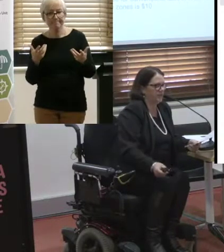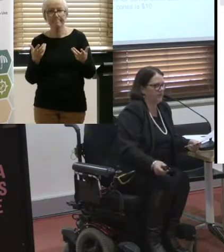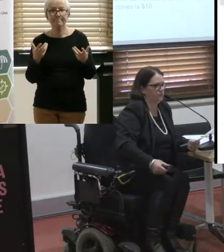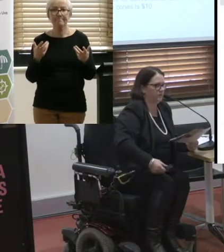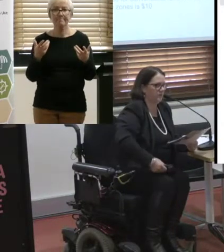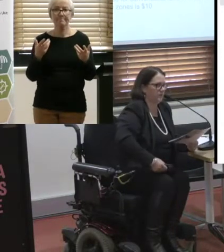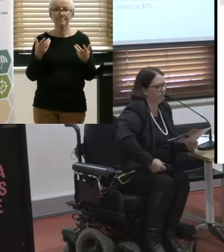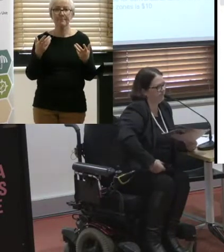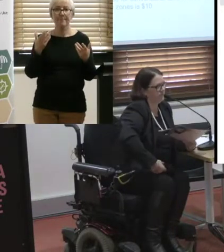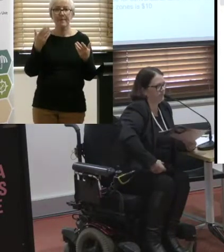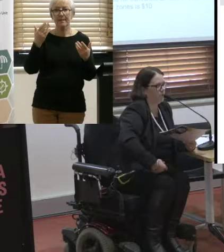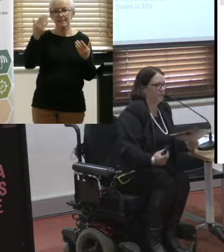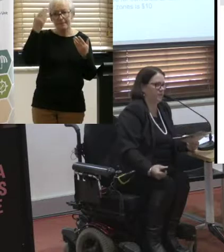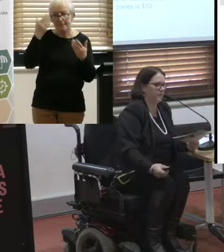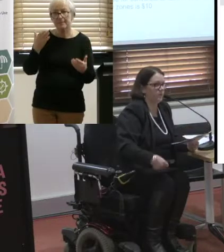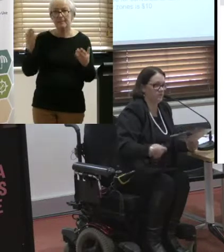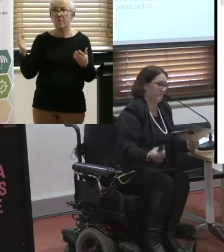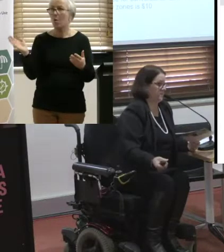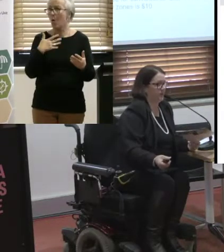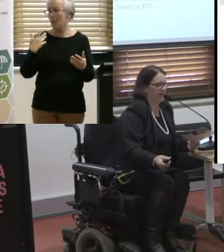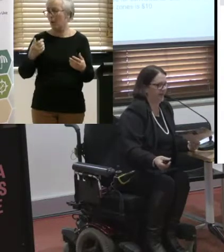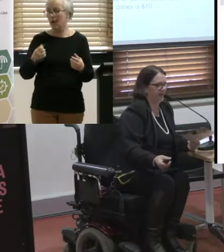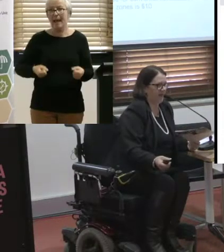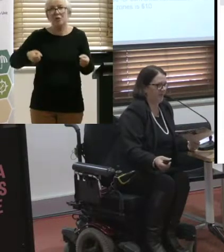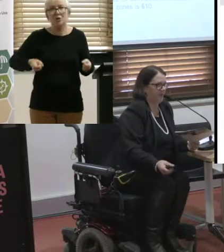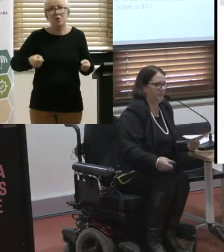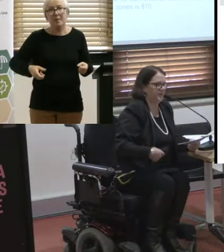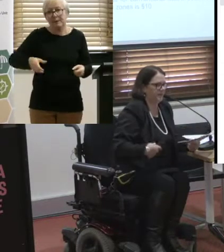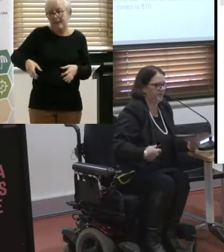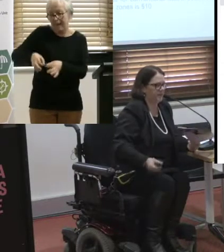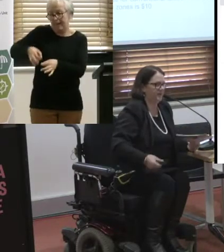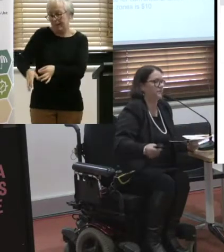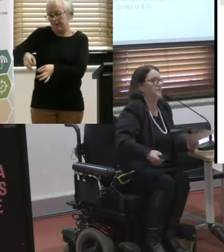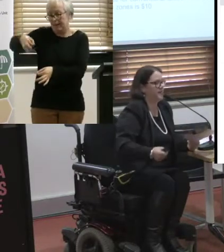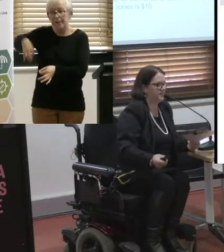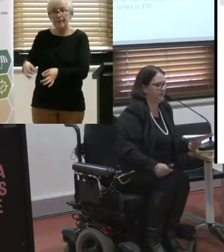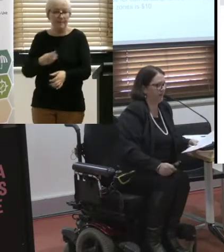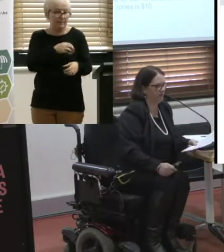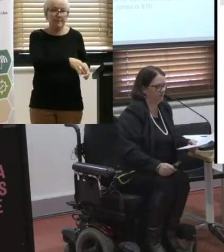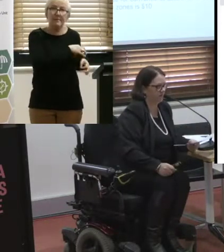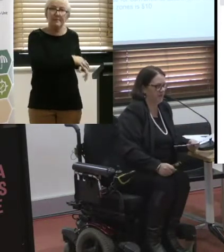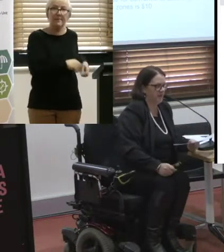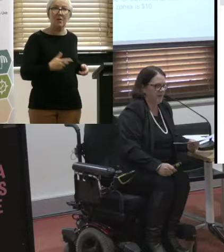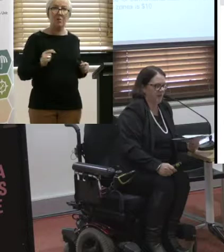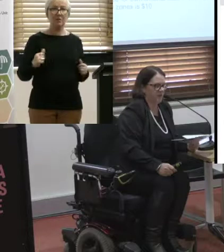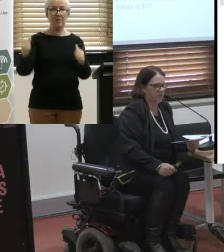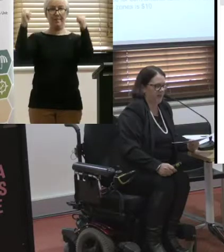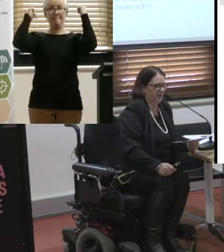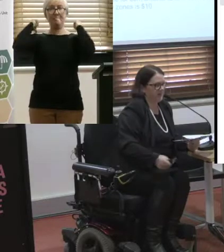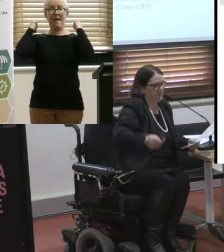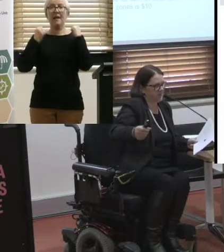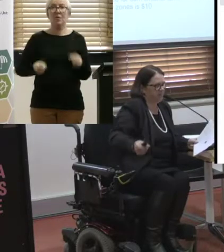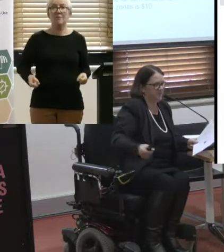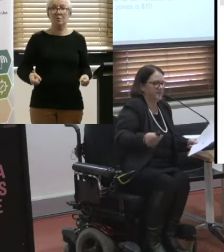acknowledge that if we've got all our shopping, which that's the only way we can carry it, but we need to be thinking about everything else that's hanging off our